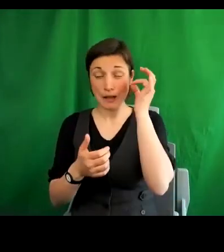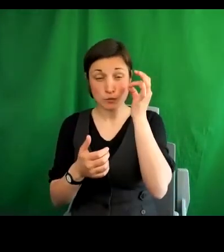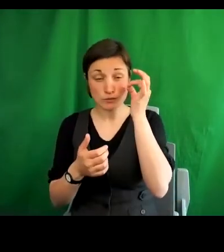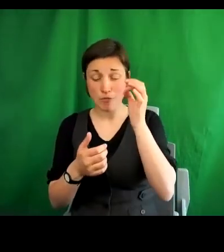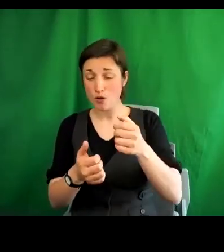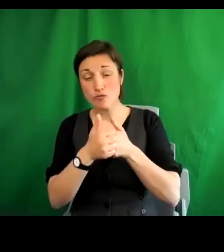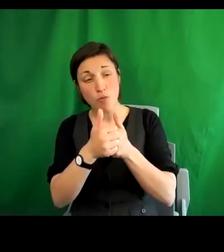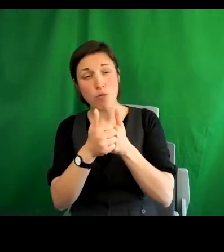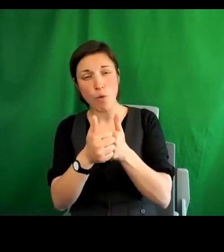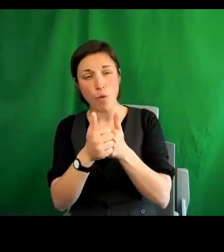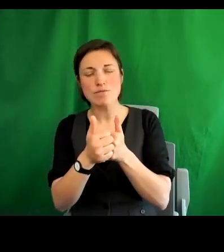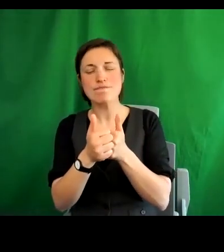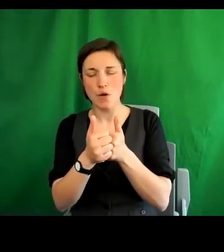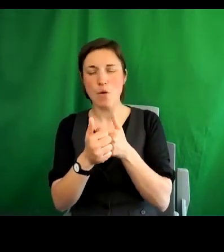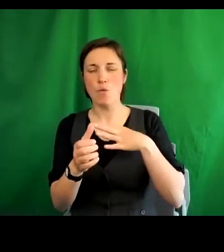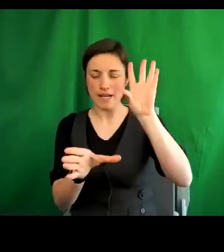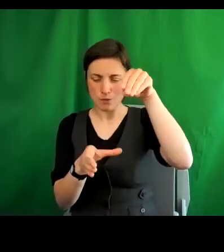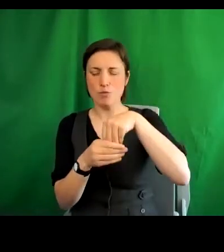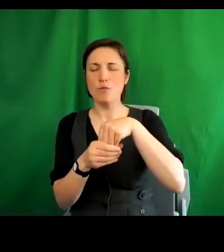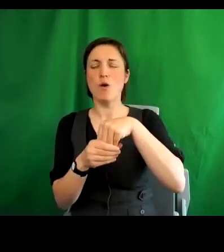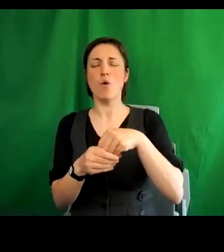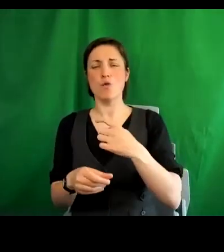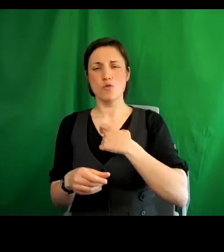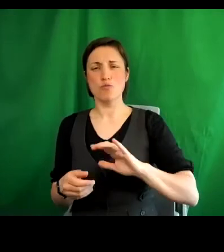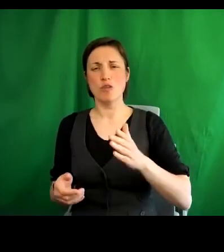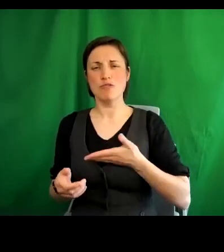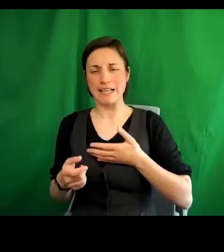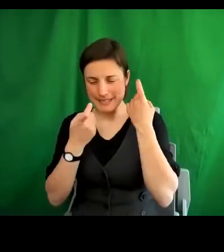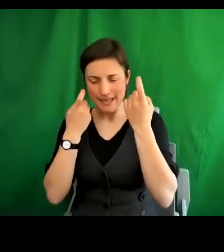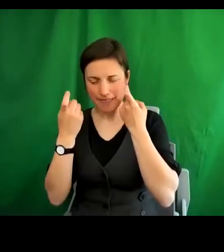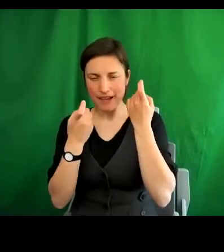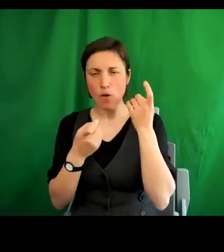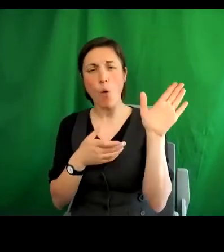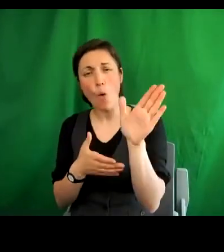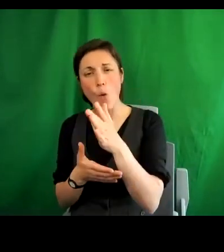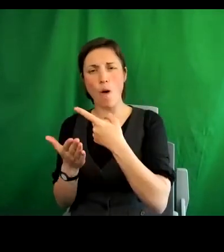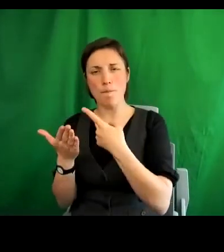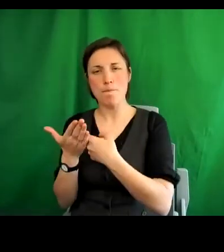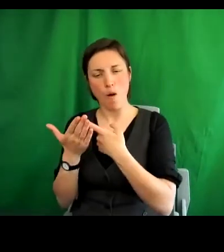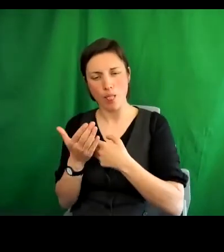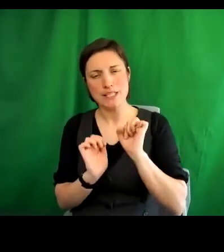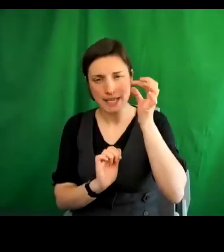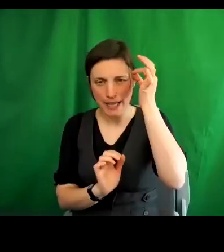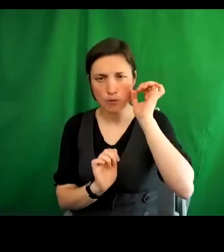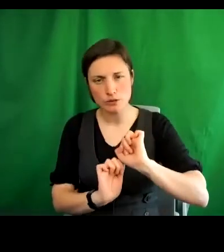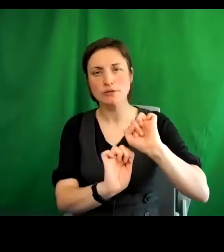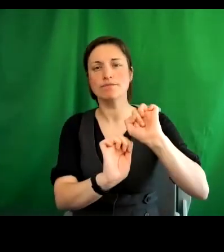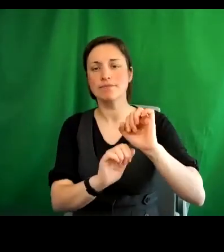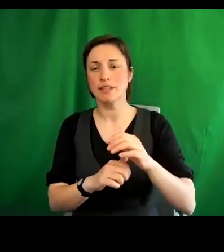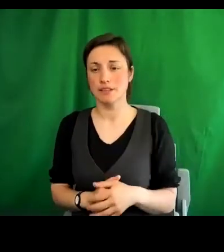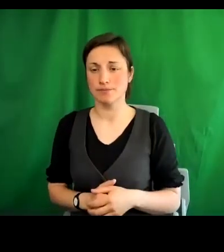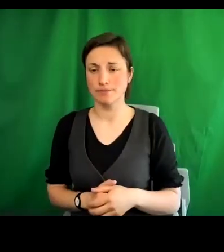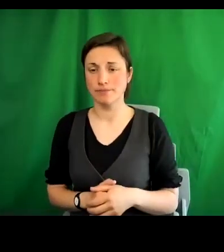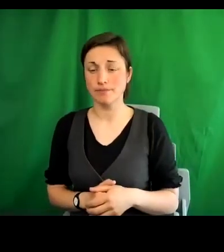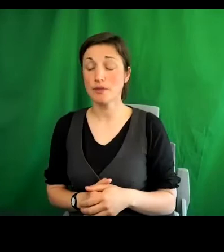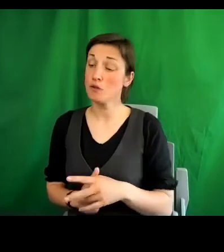into all its policies and practices. I encourage you to check out our website, sign up to our mailing